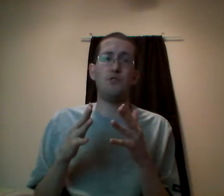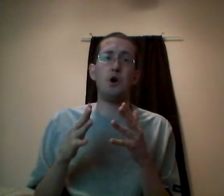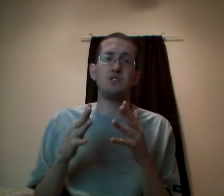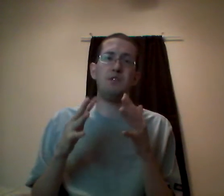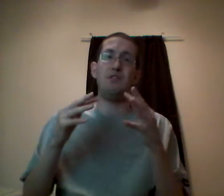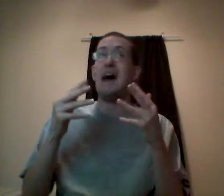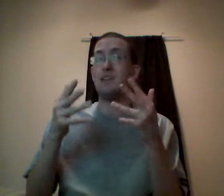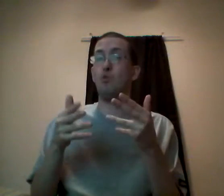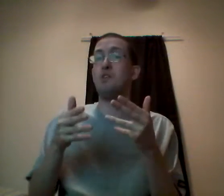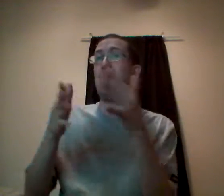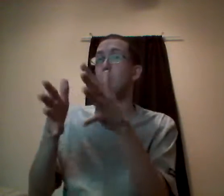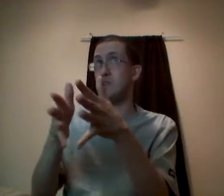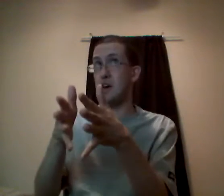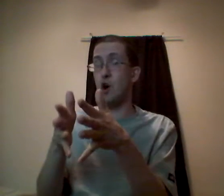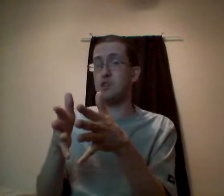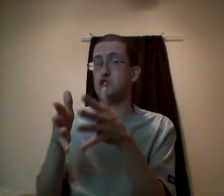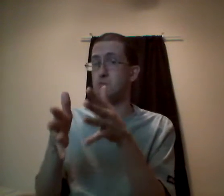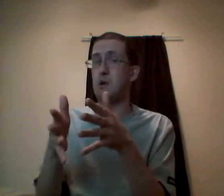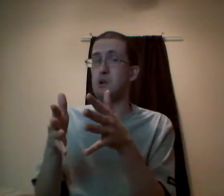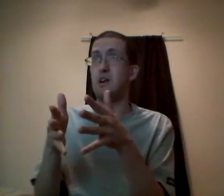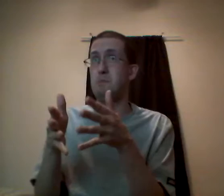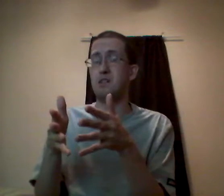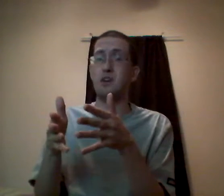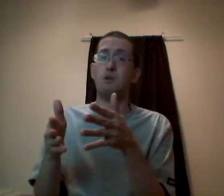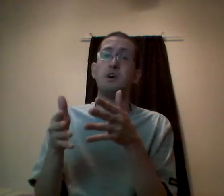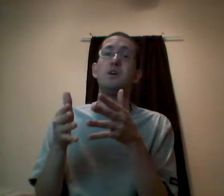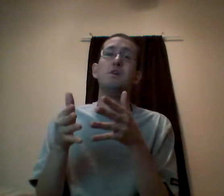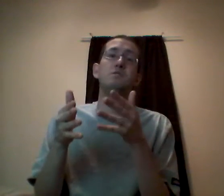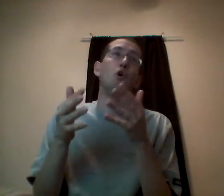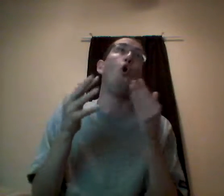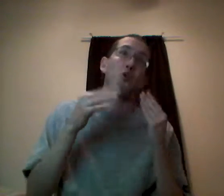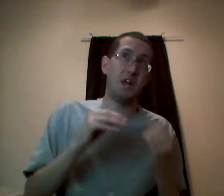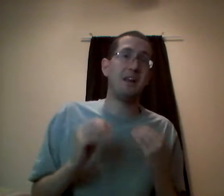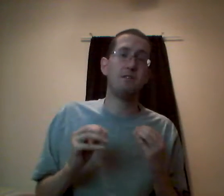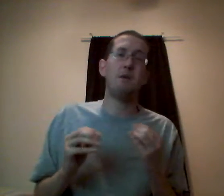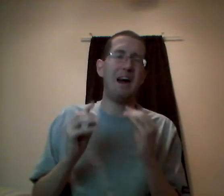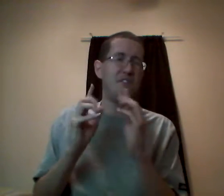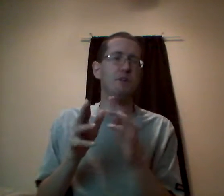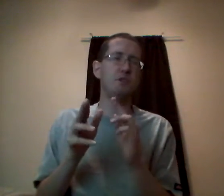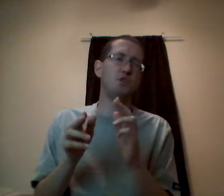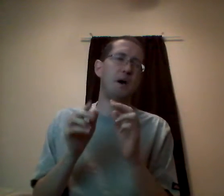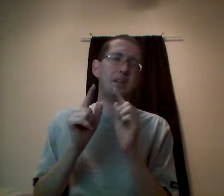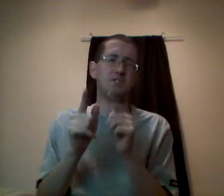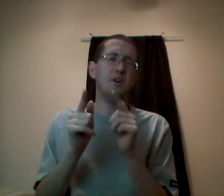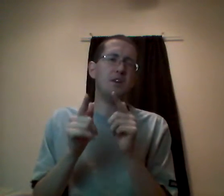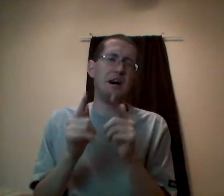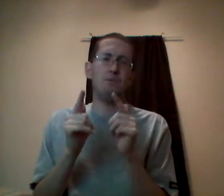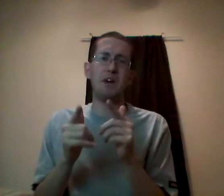far as that, what that artist should be able to claim monetarily or not claim. I have my views on that, but that's not the main